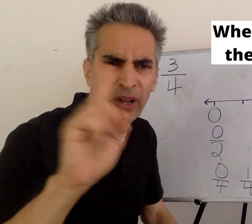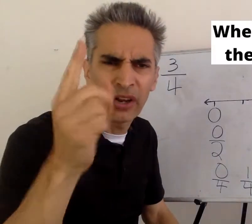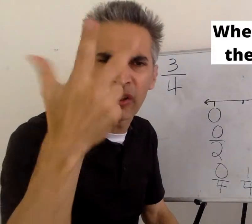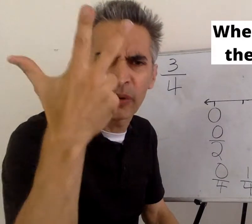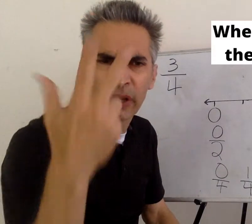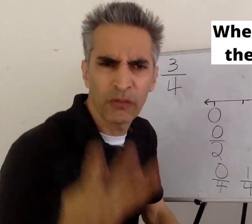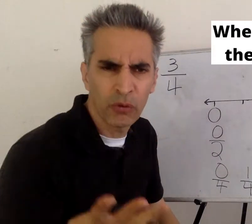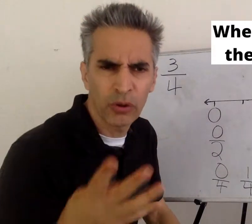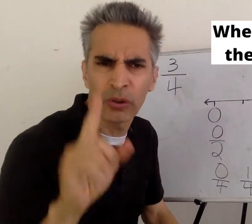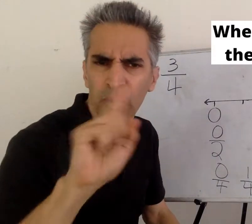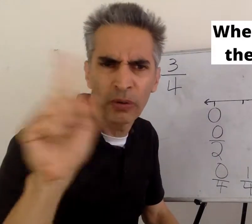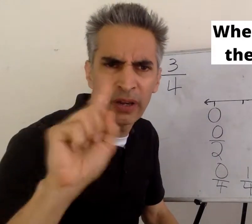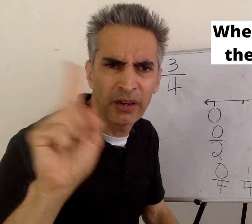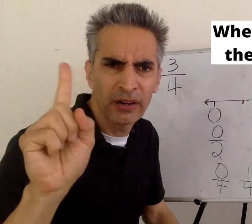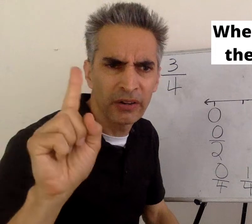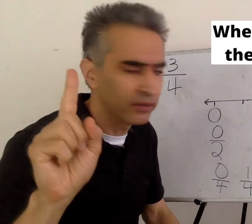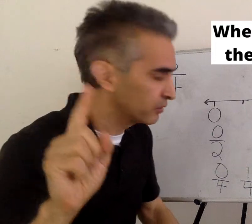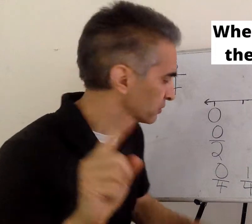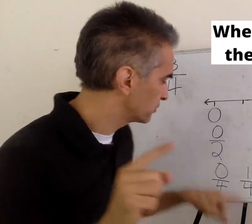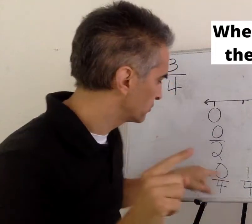four. Where does three-fourths go?